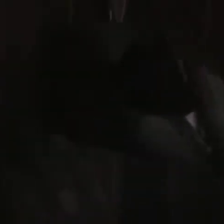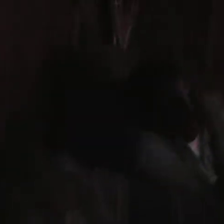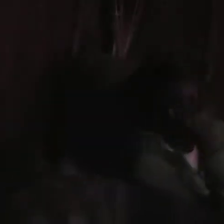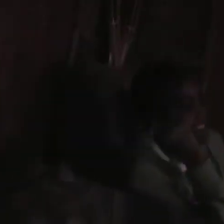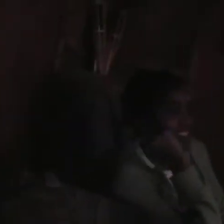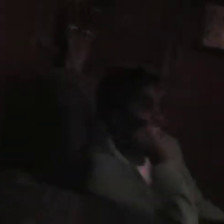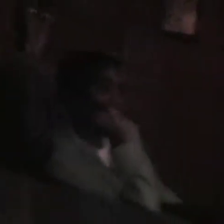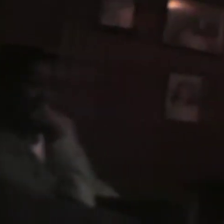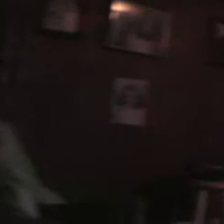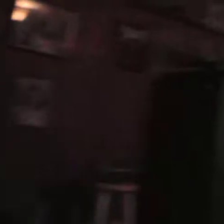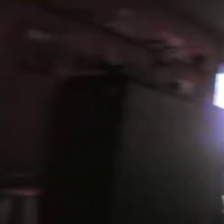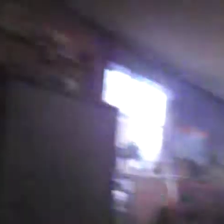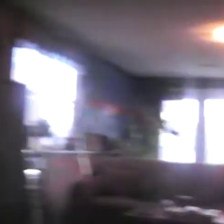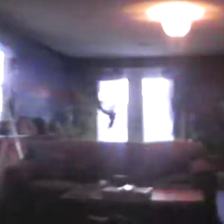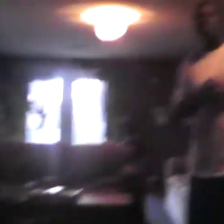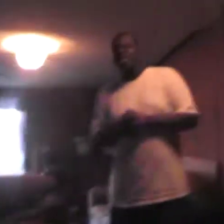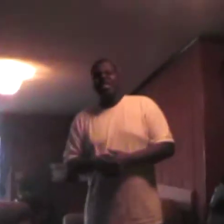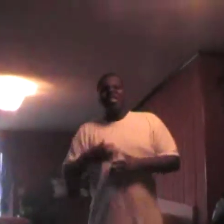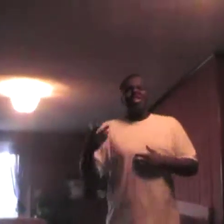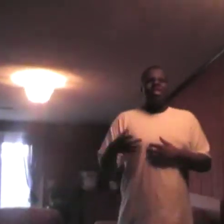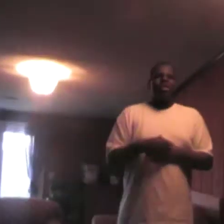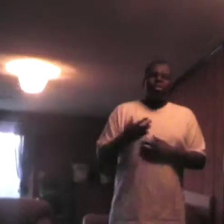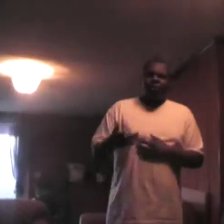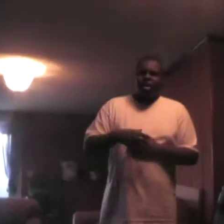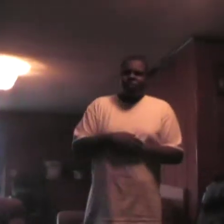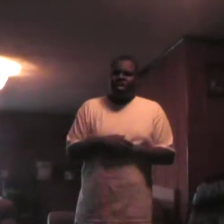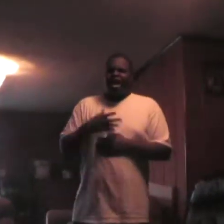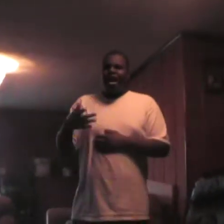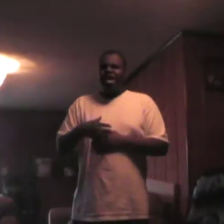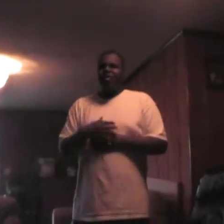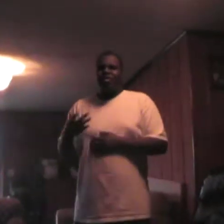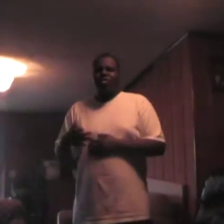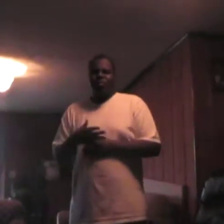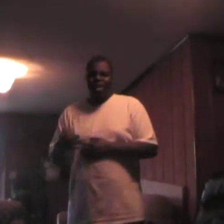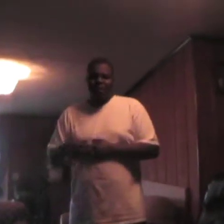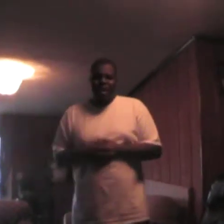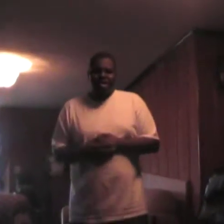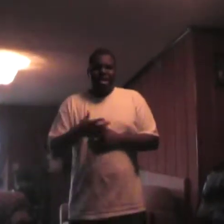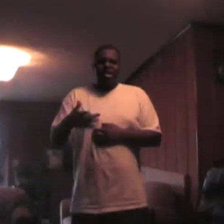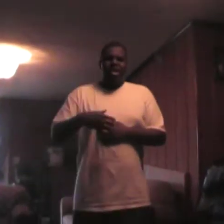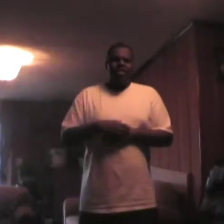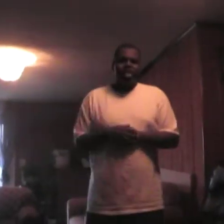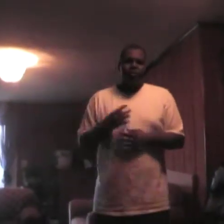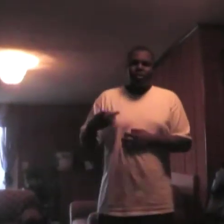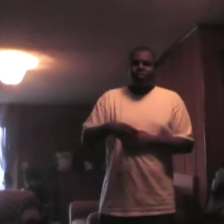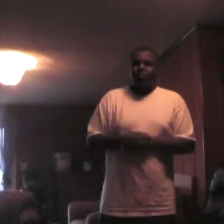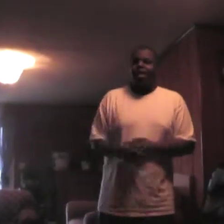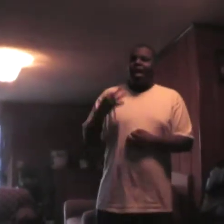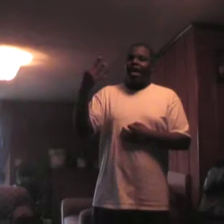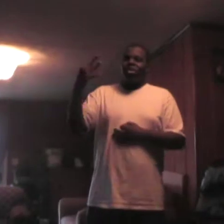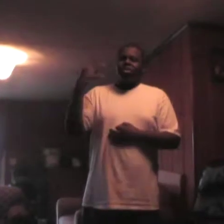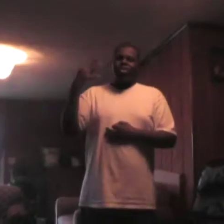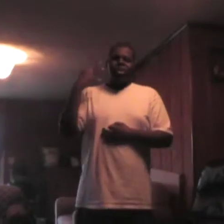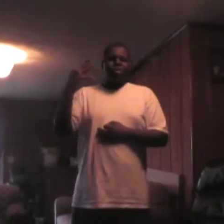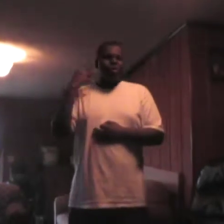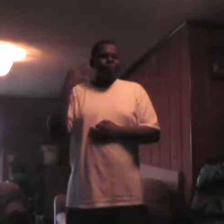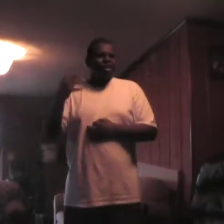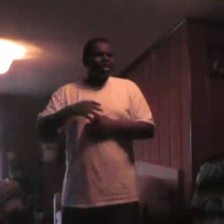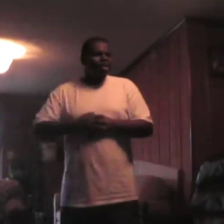of the hour. Cause it's still three weeks. It's still three weeks. I live in these three beats. live in the three feet. I do the three-peats